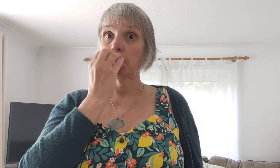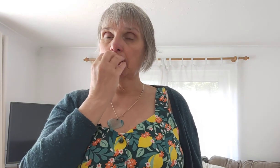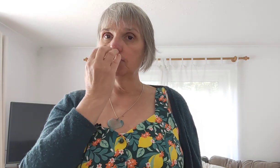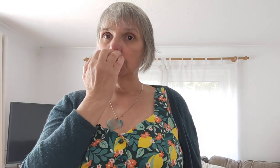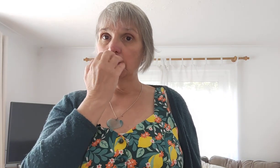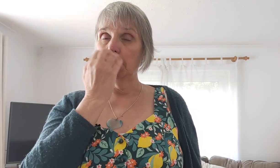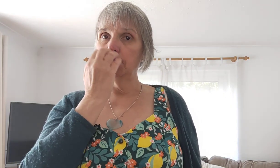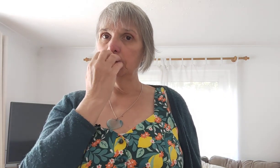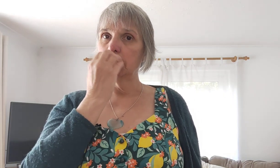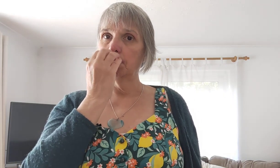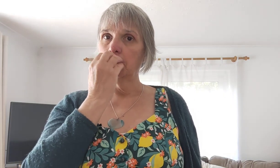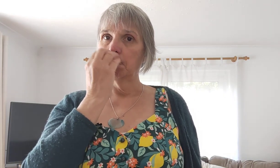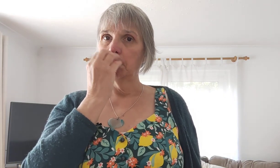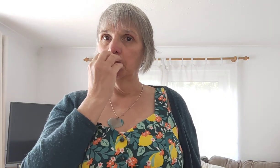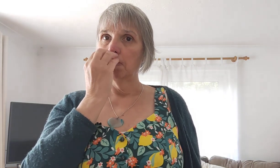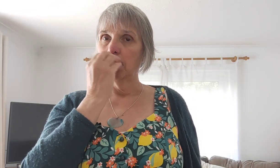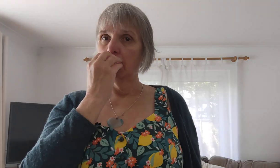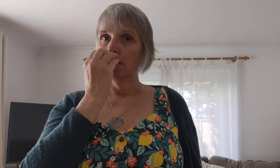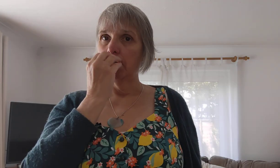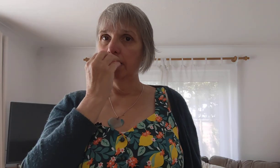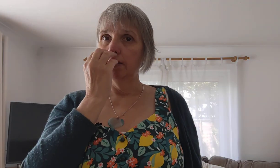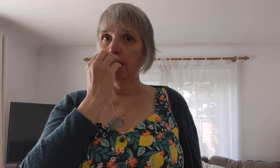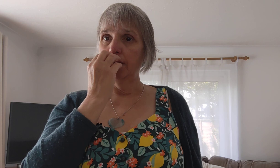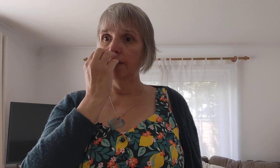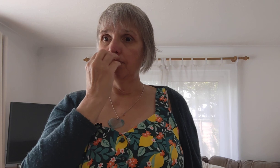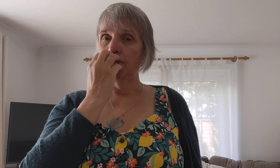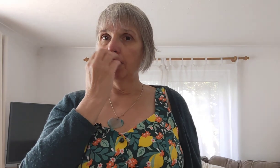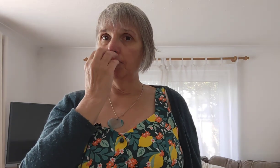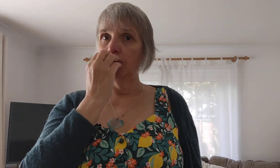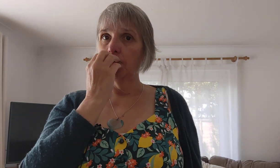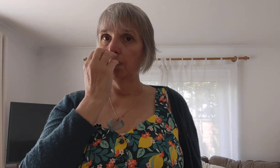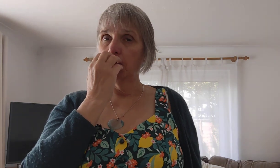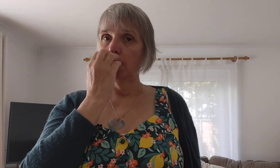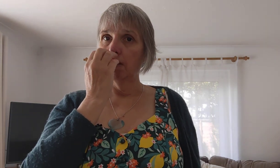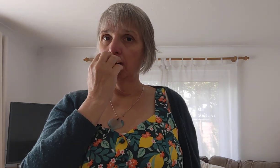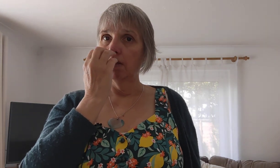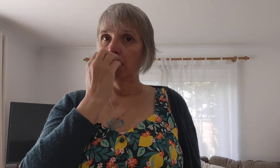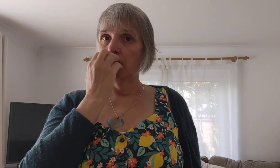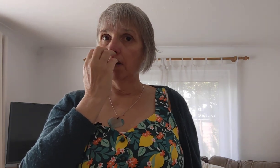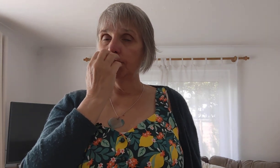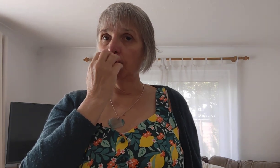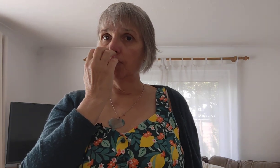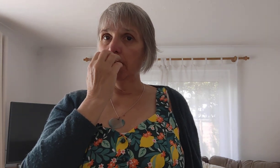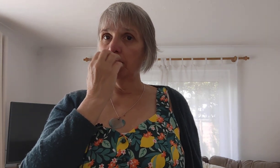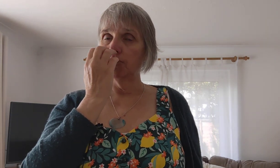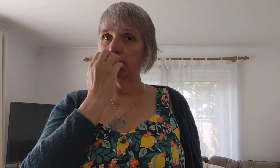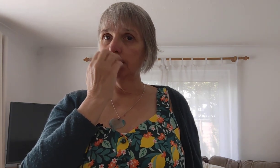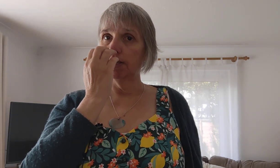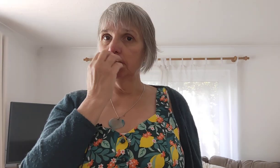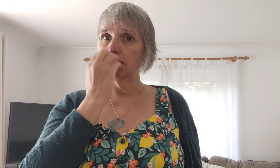under the nose and even though i don't like what i did